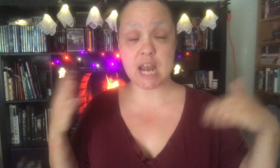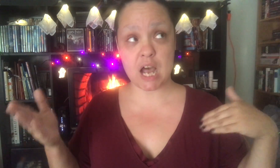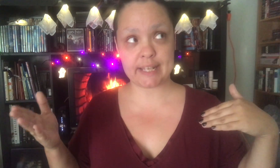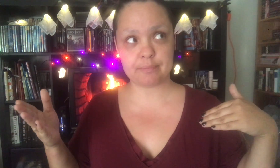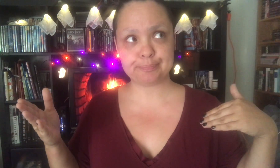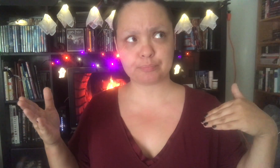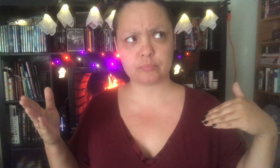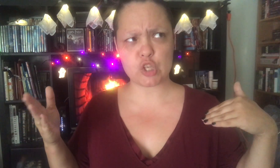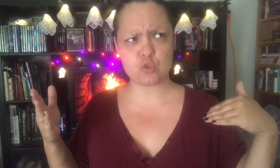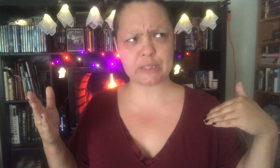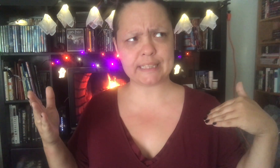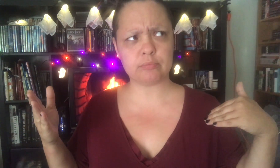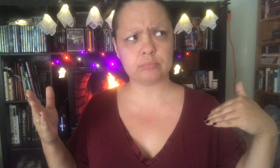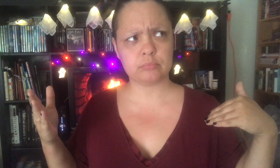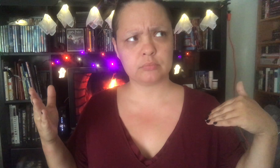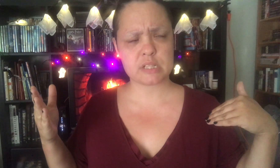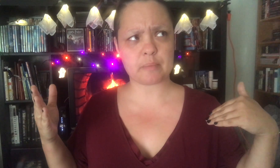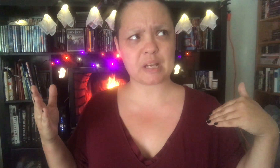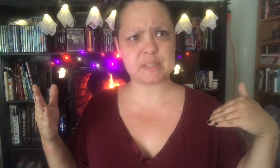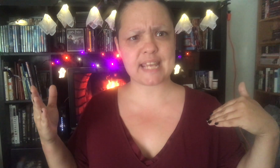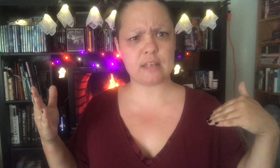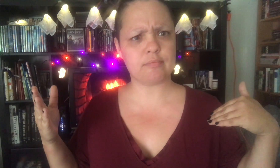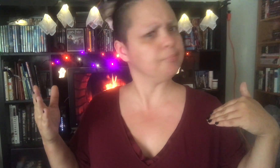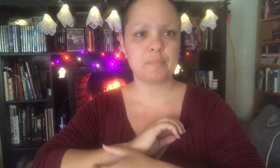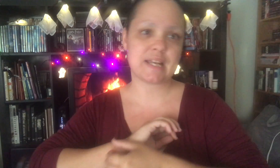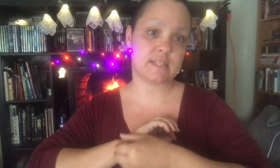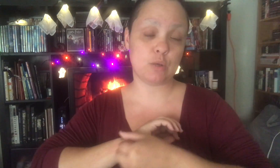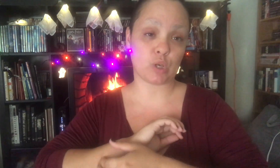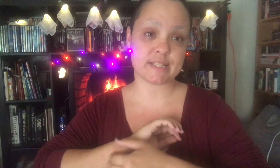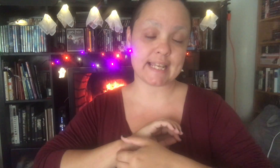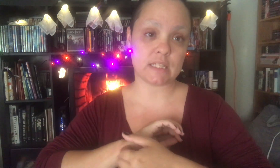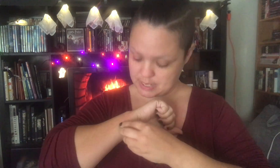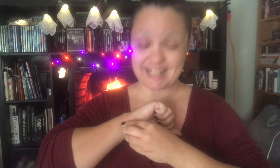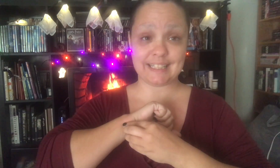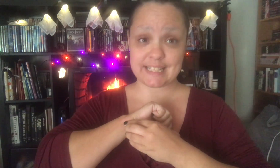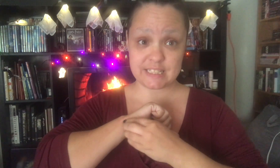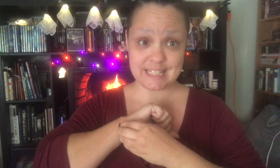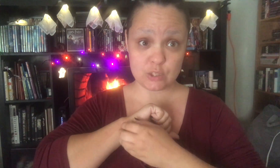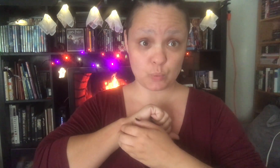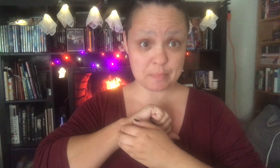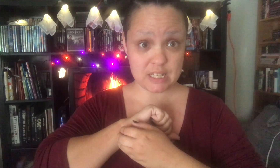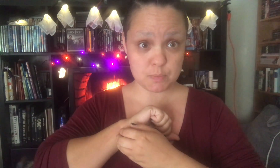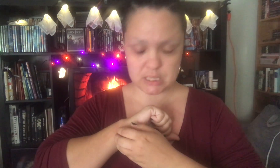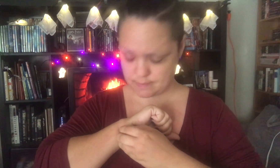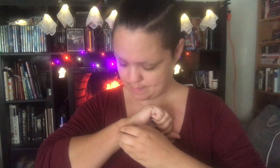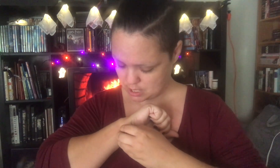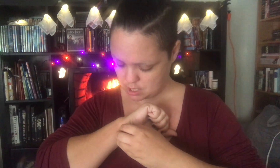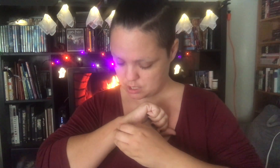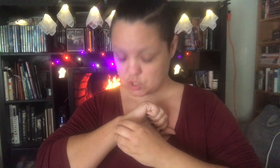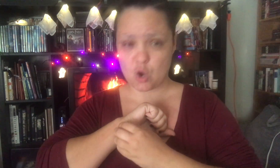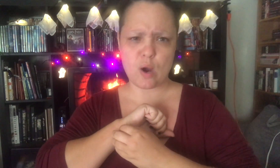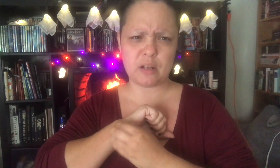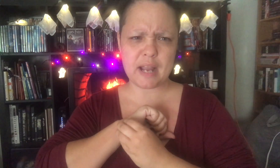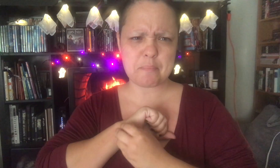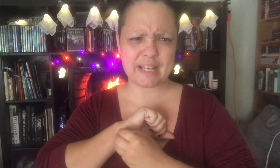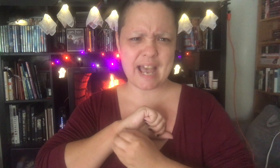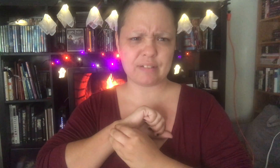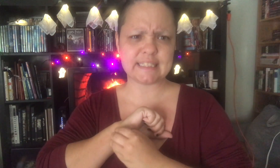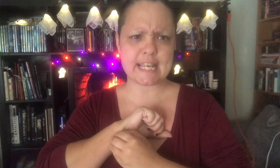nine usually sometimes ten because he works late and I like to eat with my husband. So I might have a late